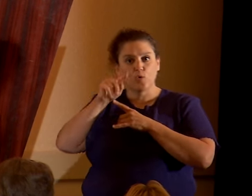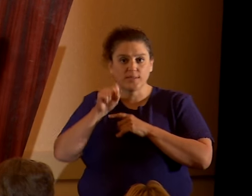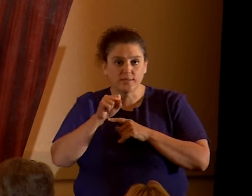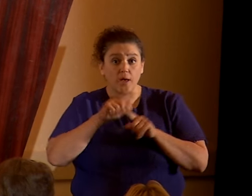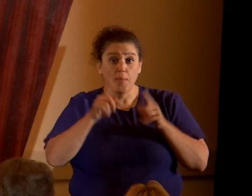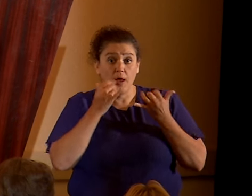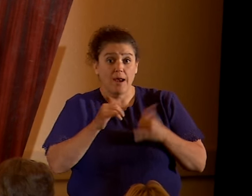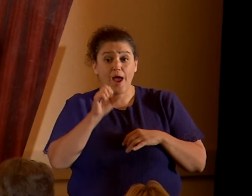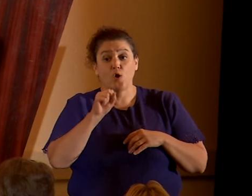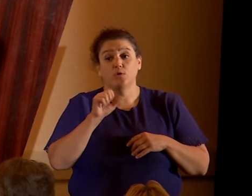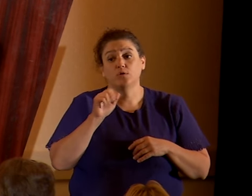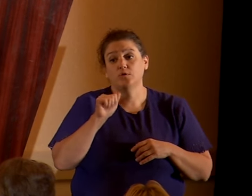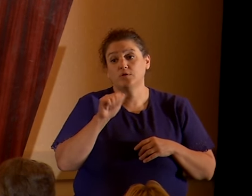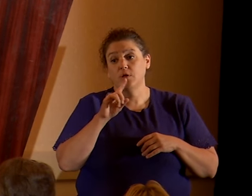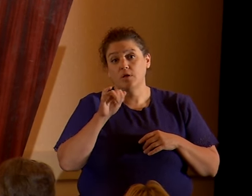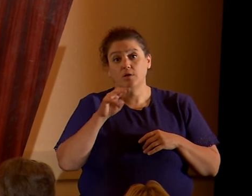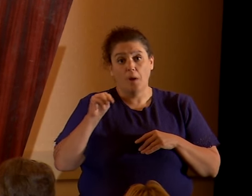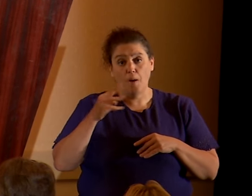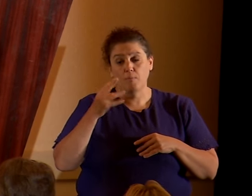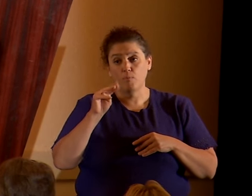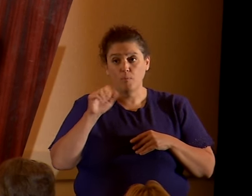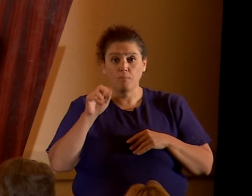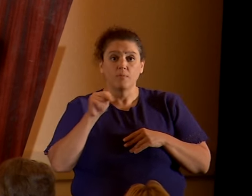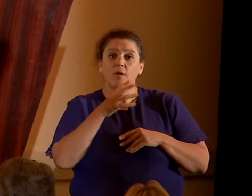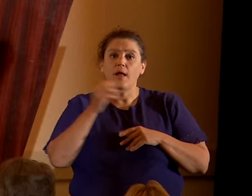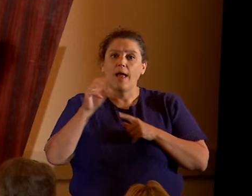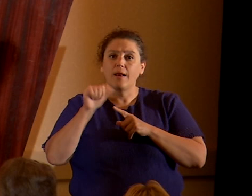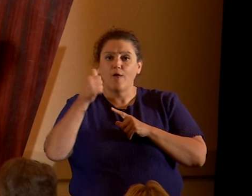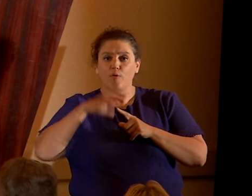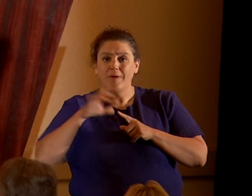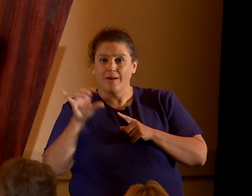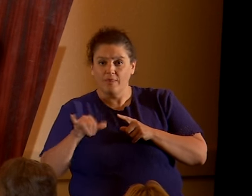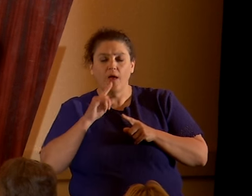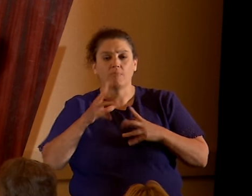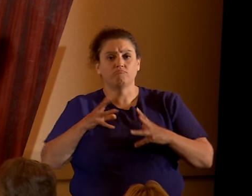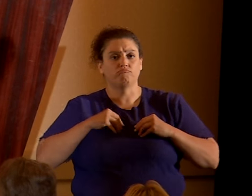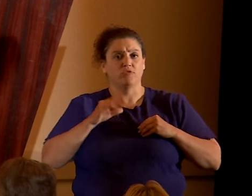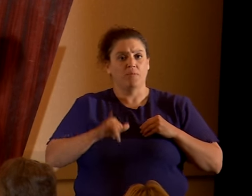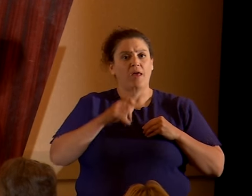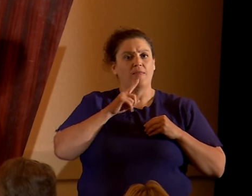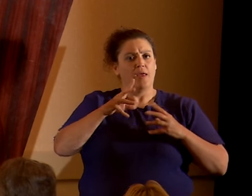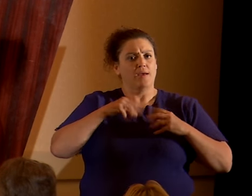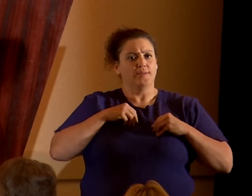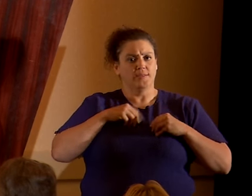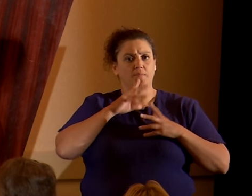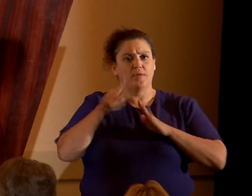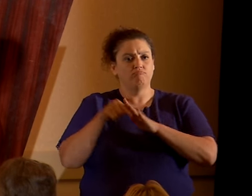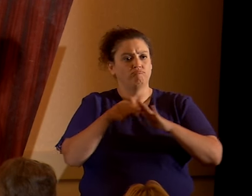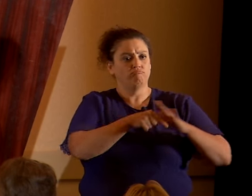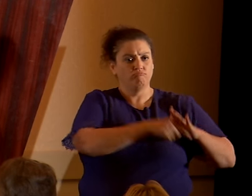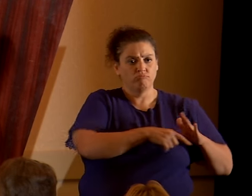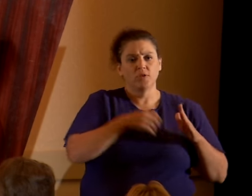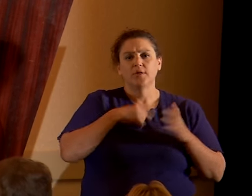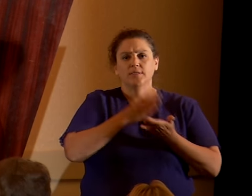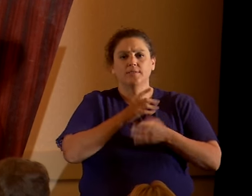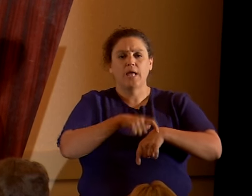Sudan, United Arab Emirates, and Yemen. That's acceptable. It's time to put a stop for that rubbish.